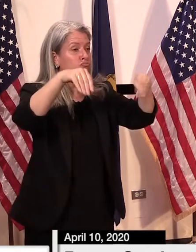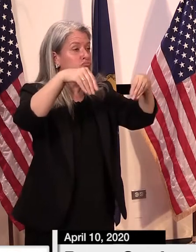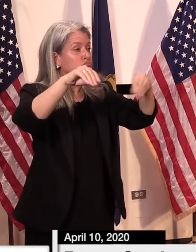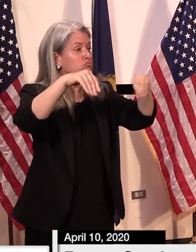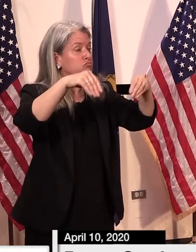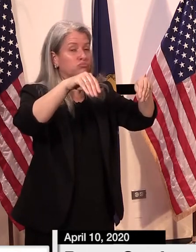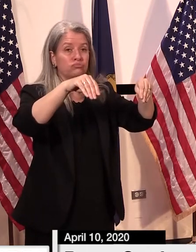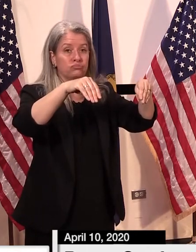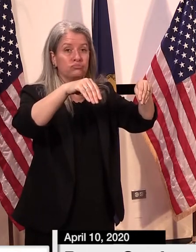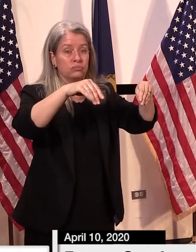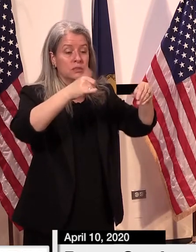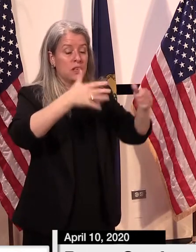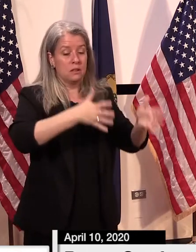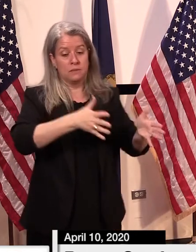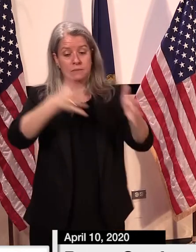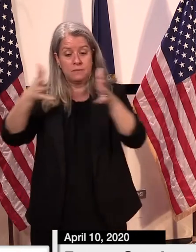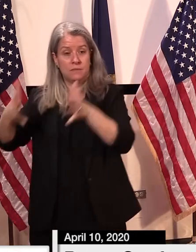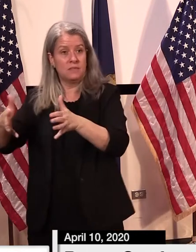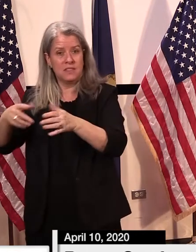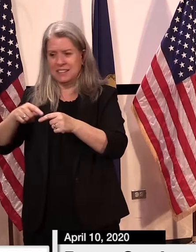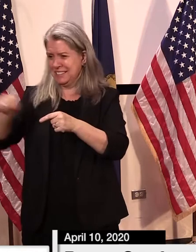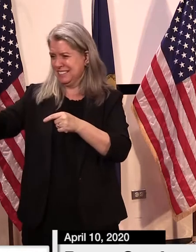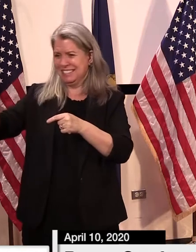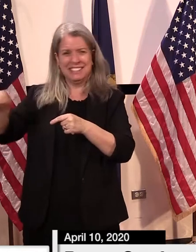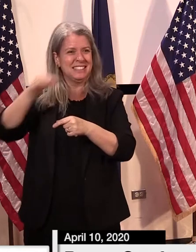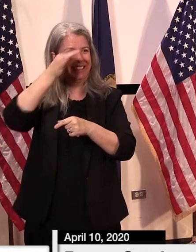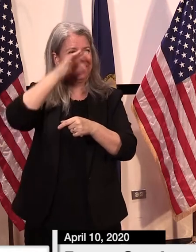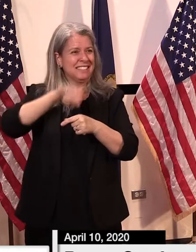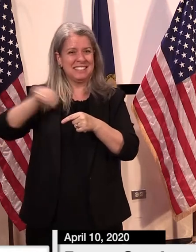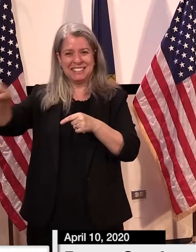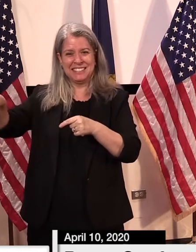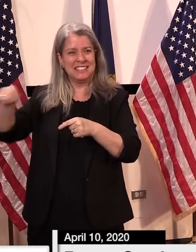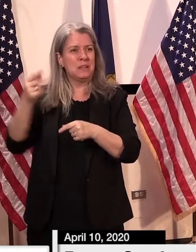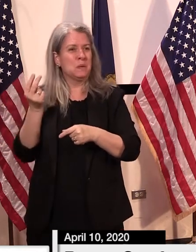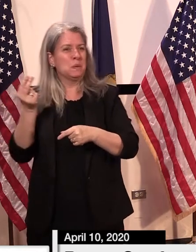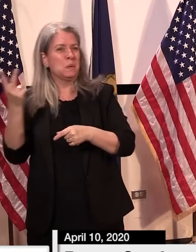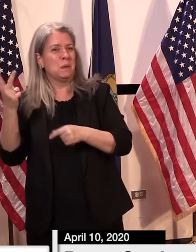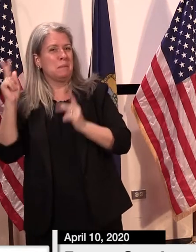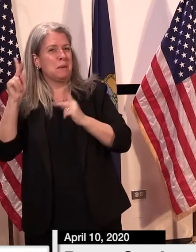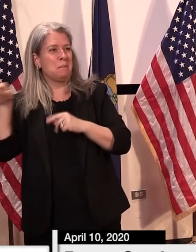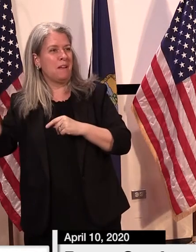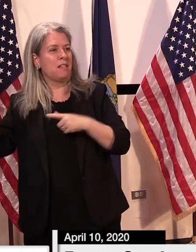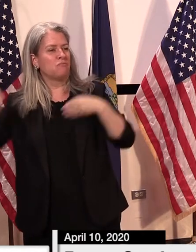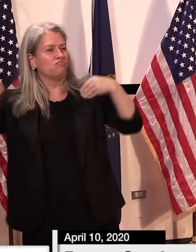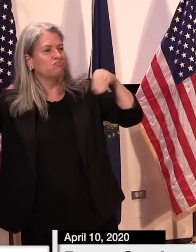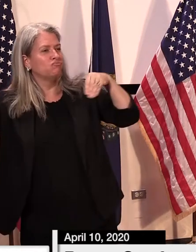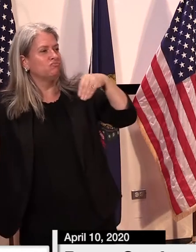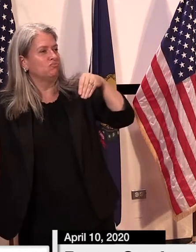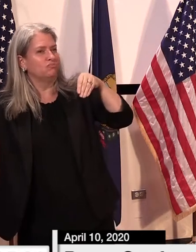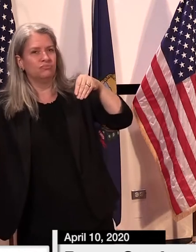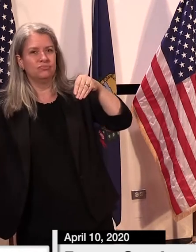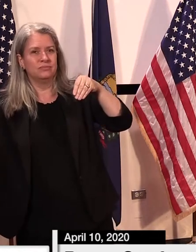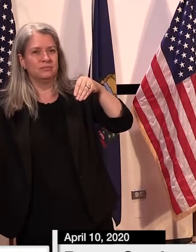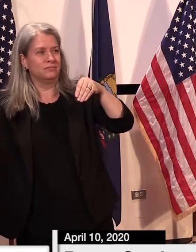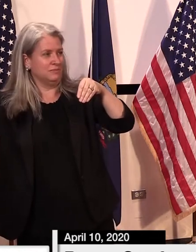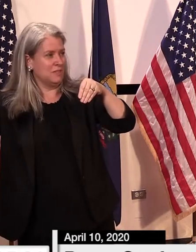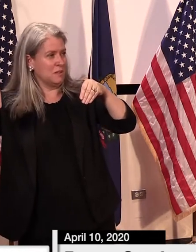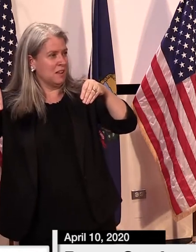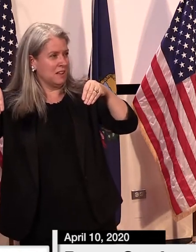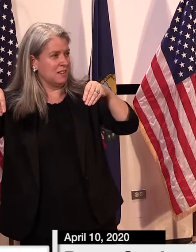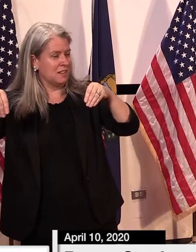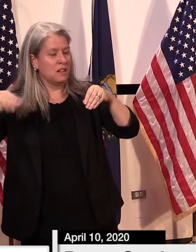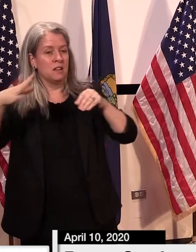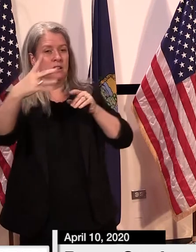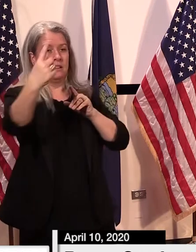And then you have another one, uh, just 20 feet down, two or three, uh, people selling, uh, again, uh, to